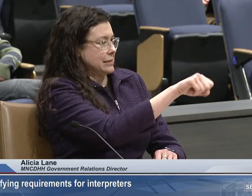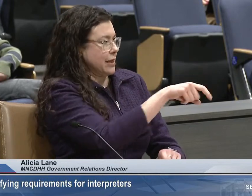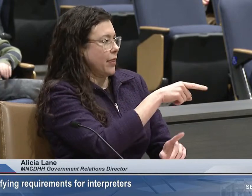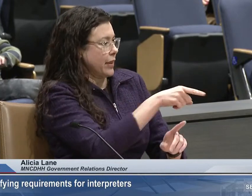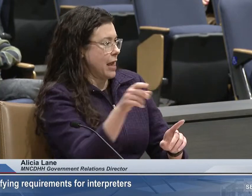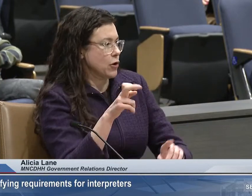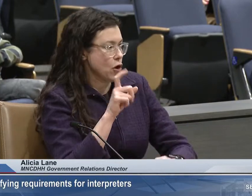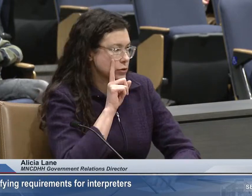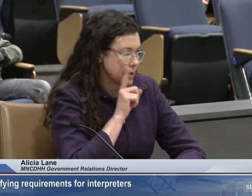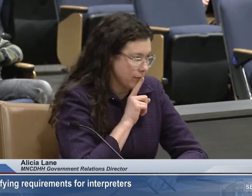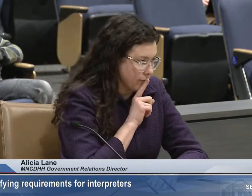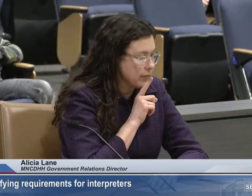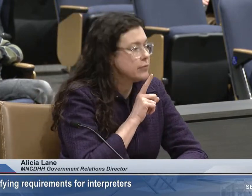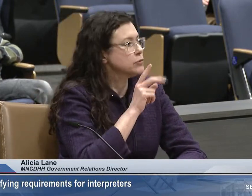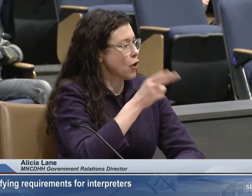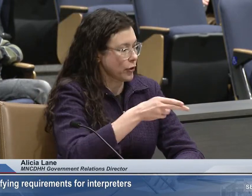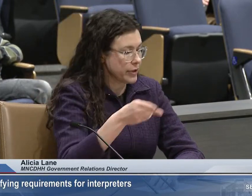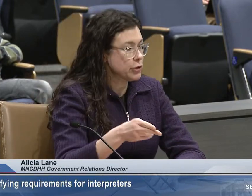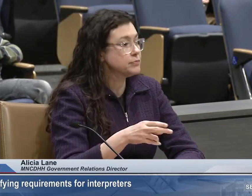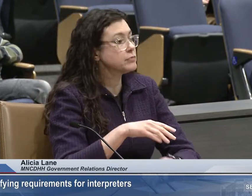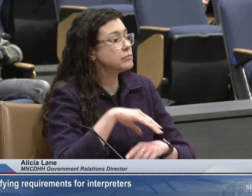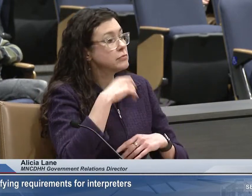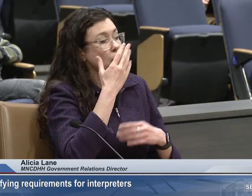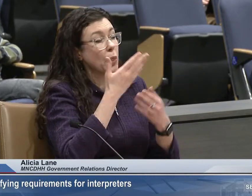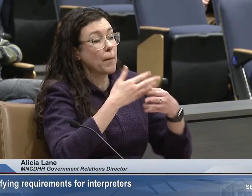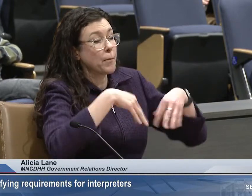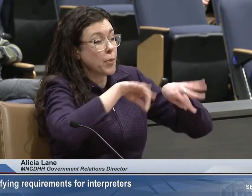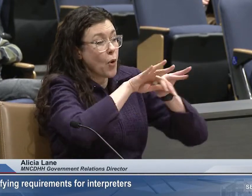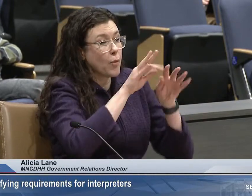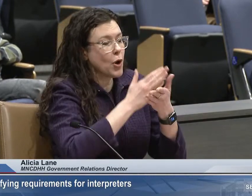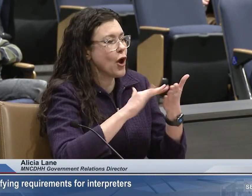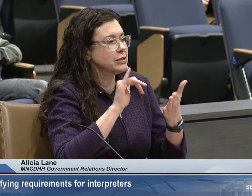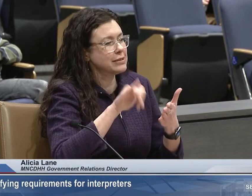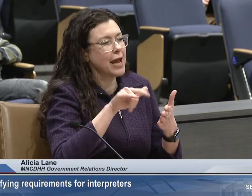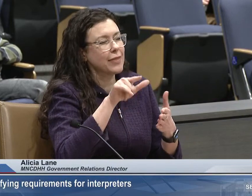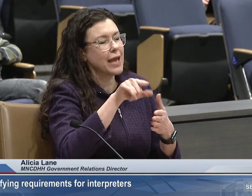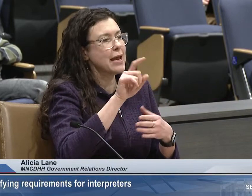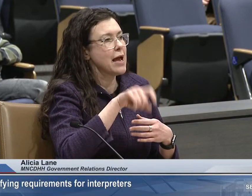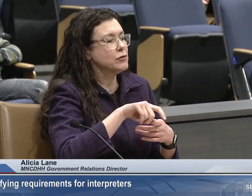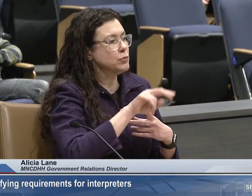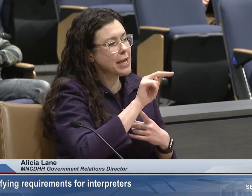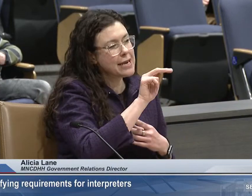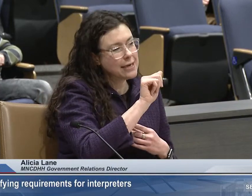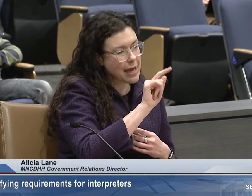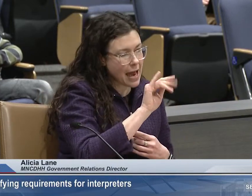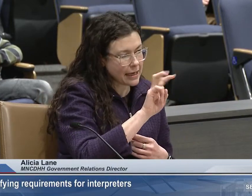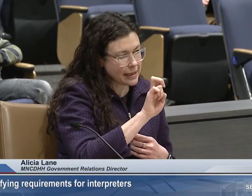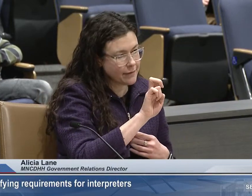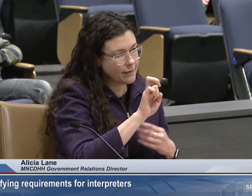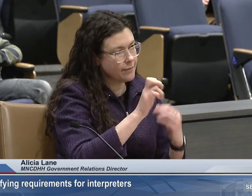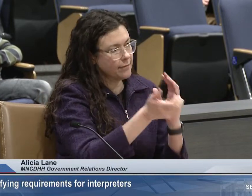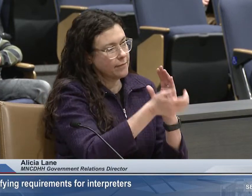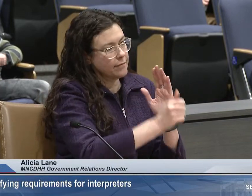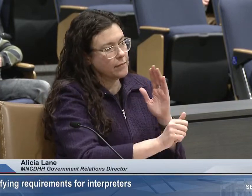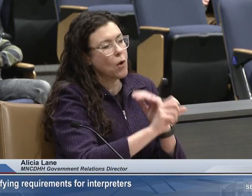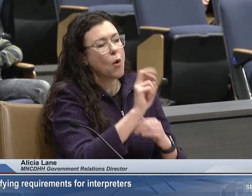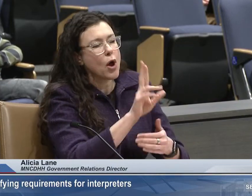in the future, and yes. To clarify, certified deaf interpreter is individuals who are deaf themselves.